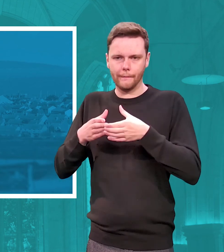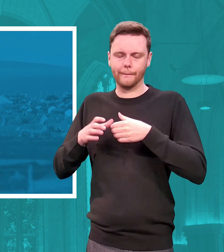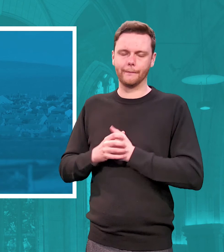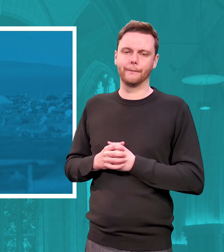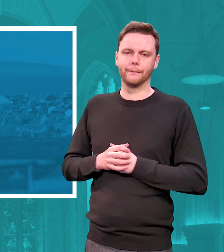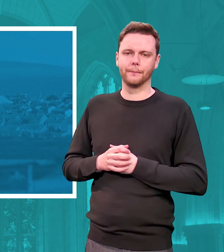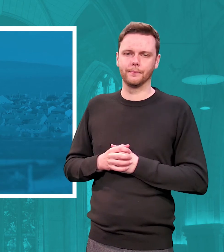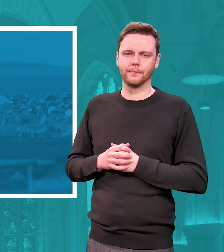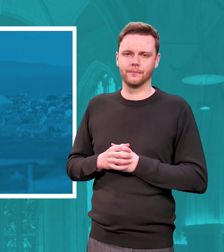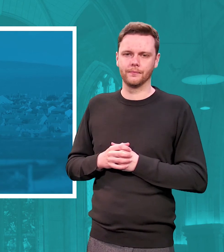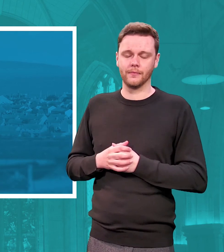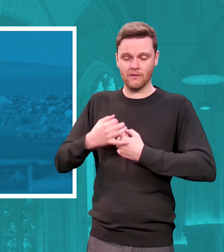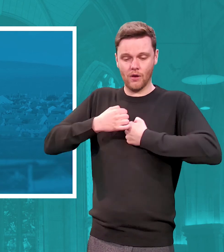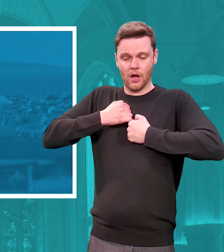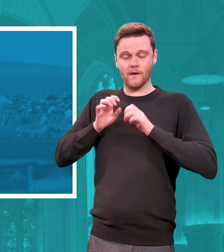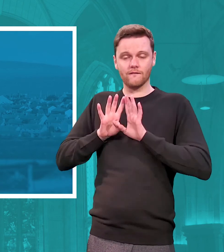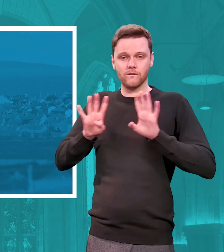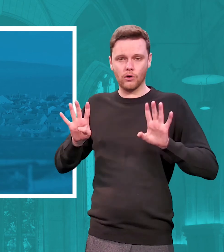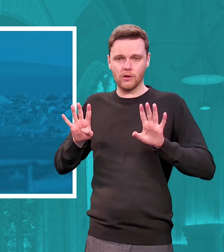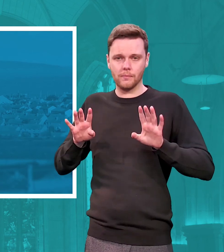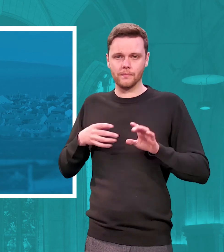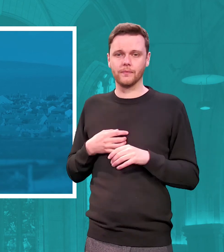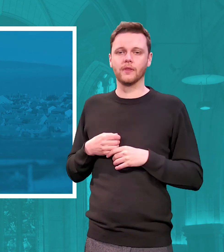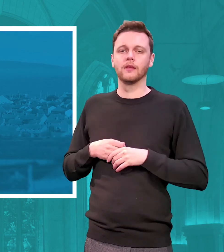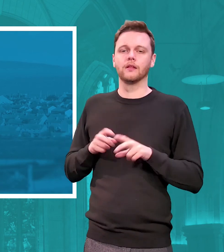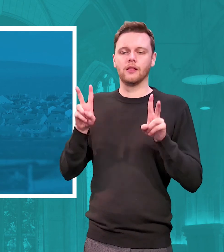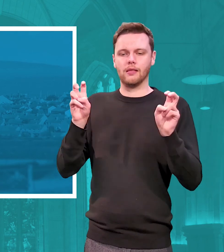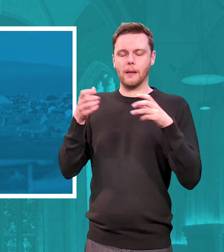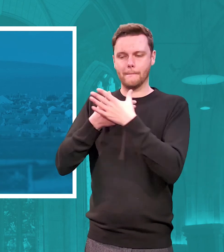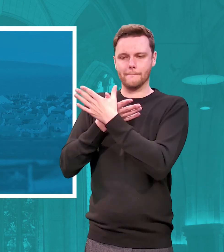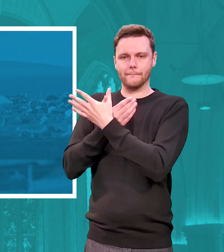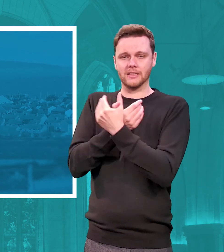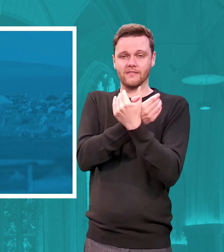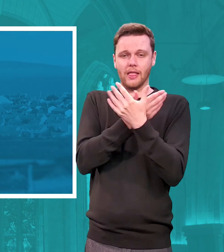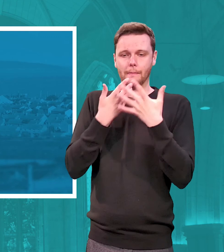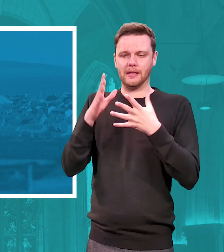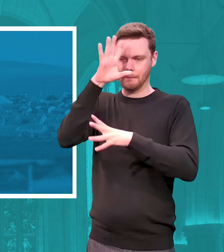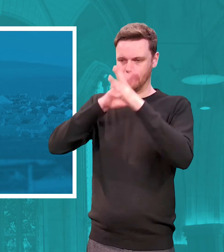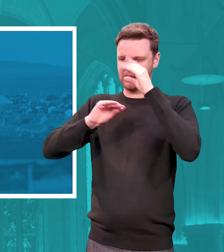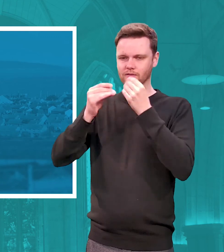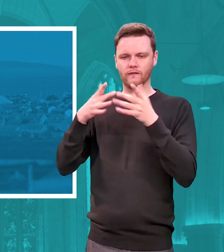as a forum butterflies have been our metaphor for change